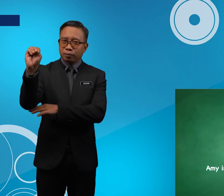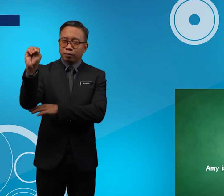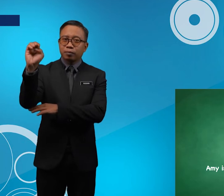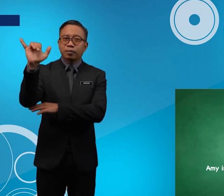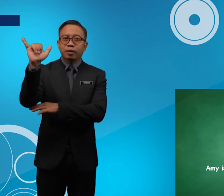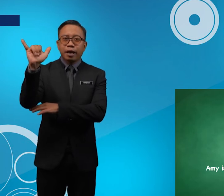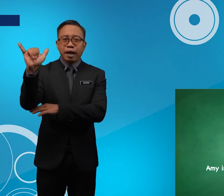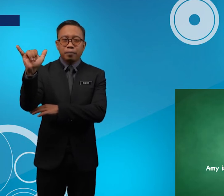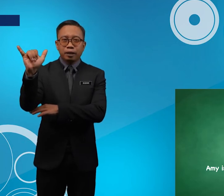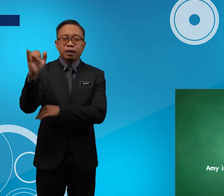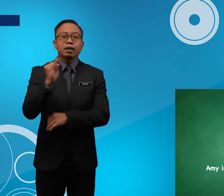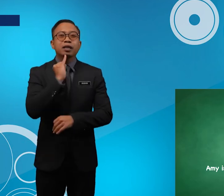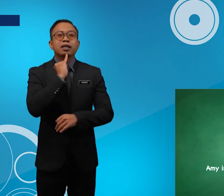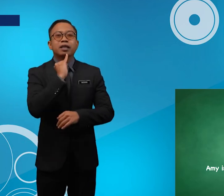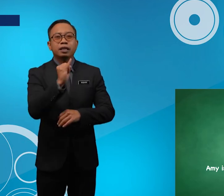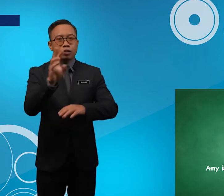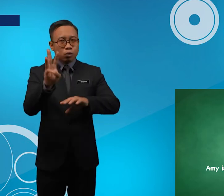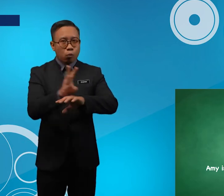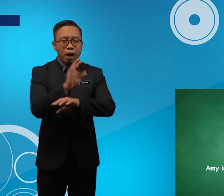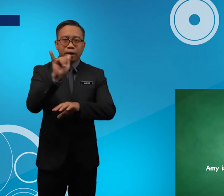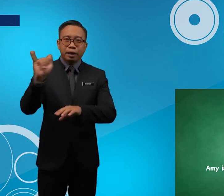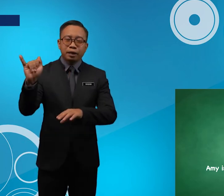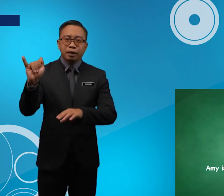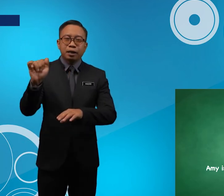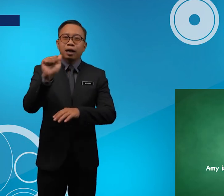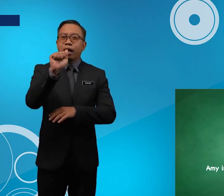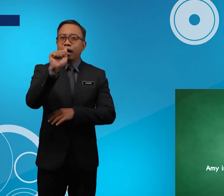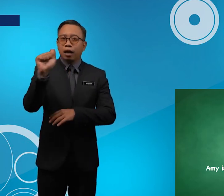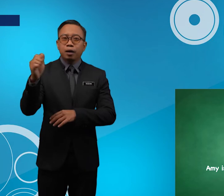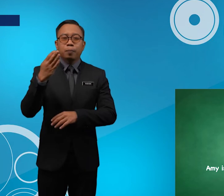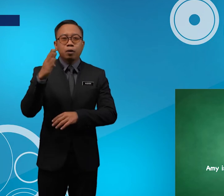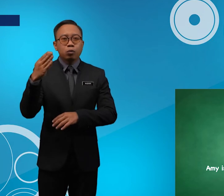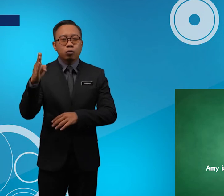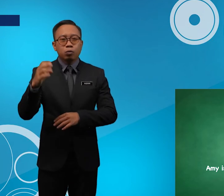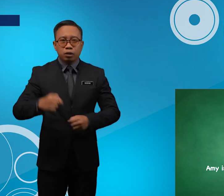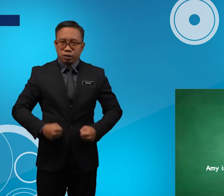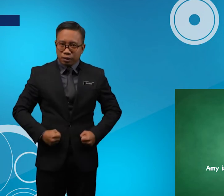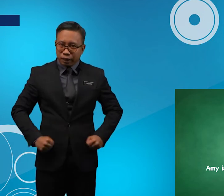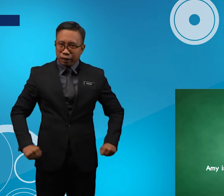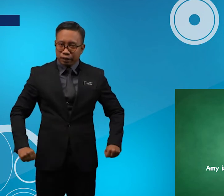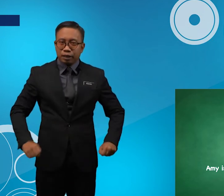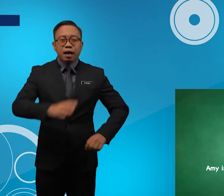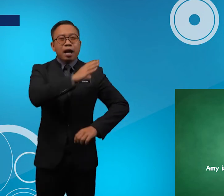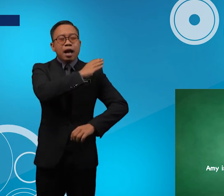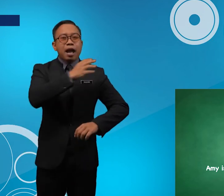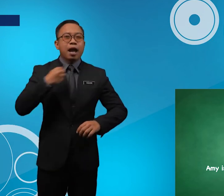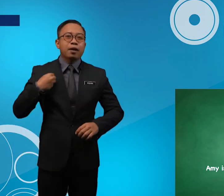Amy Is Wearing A Blue Skirt And